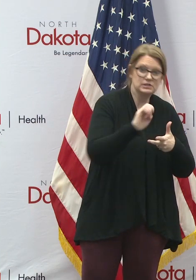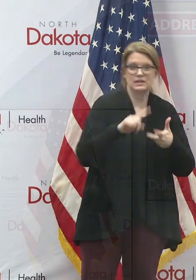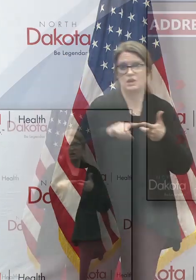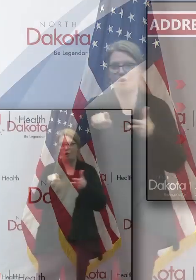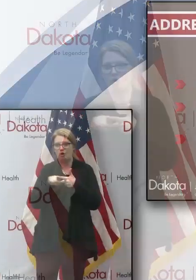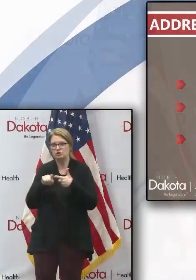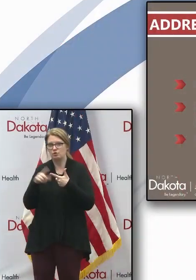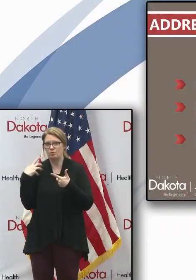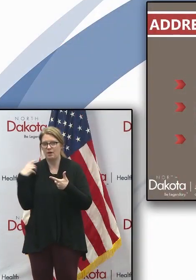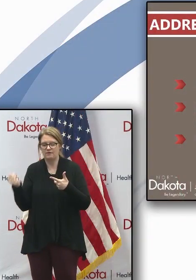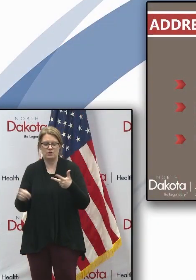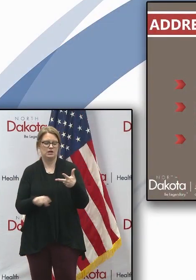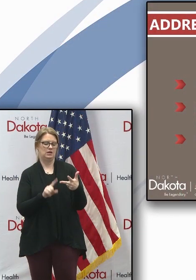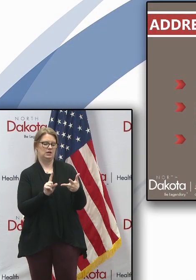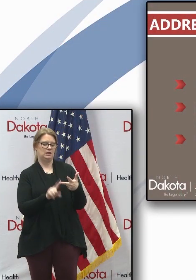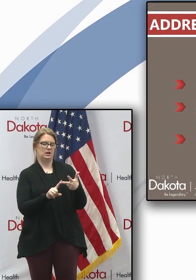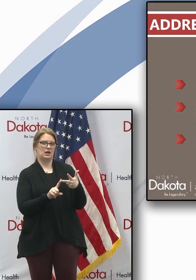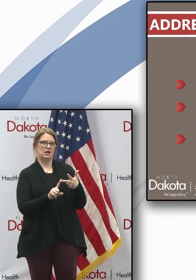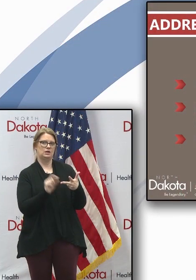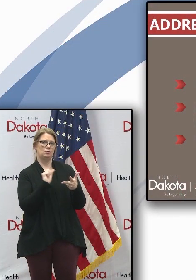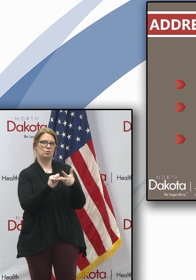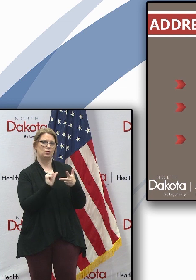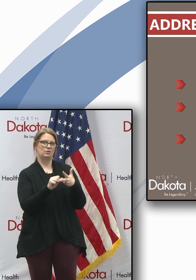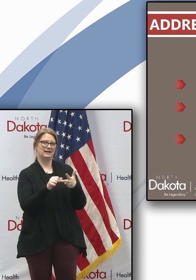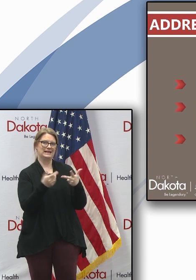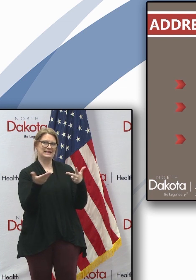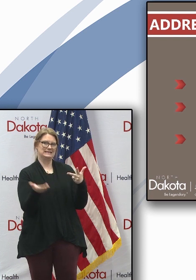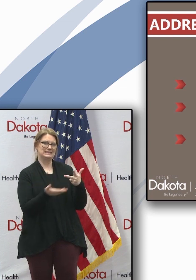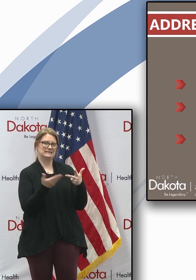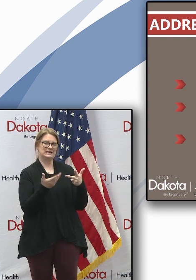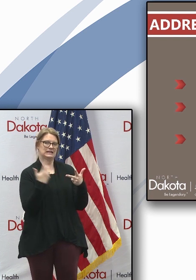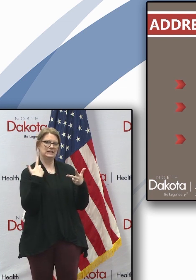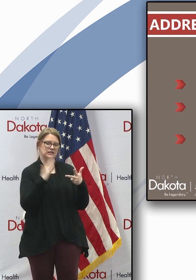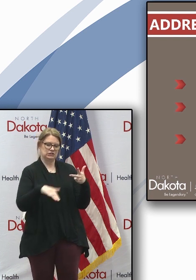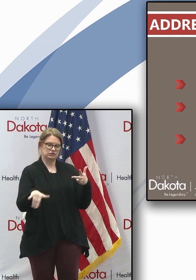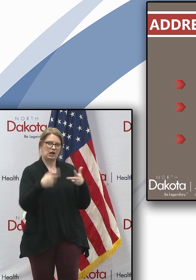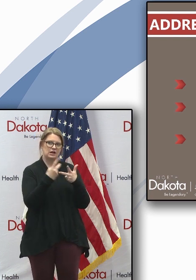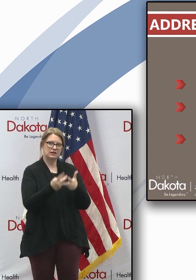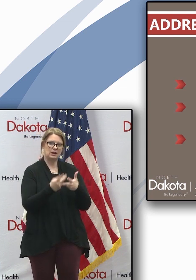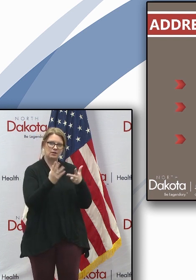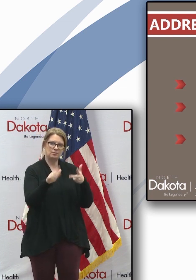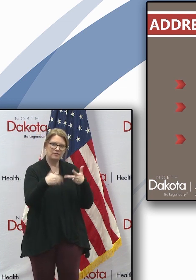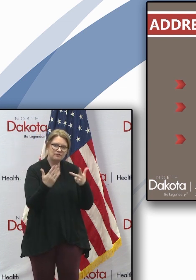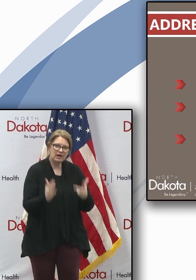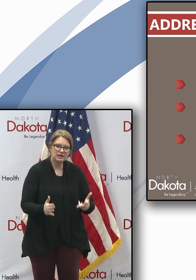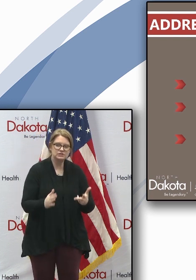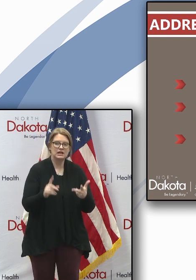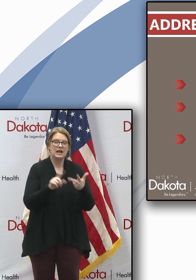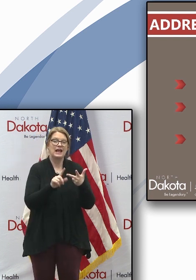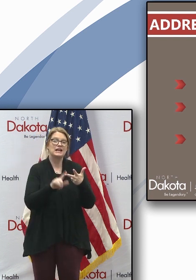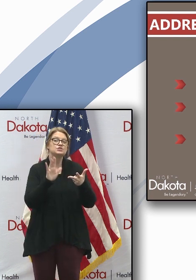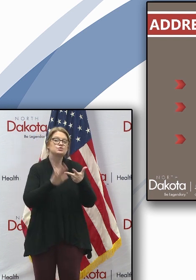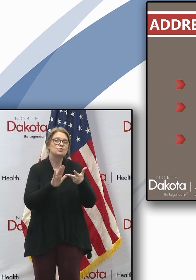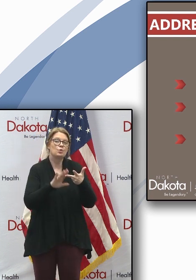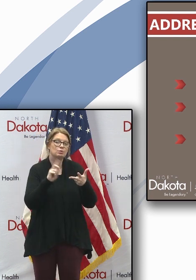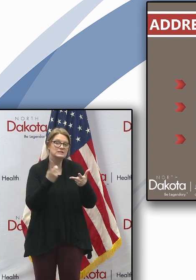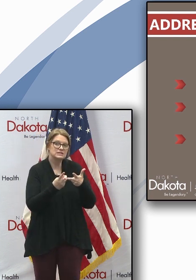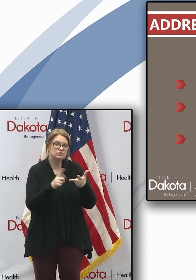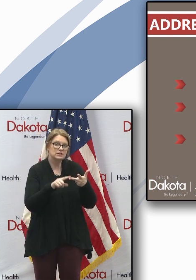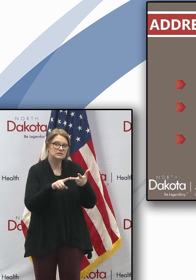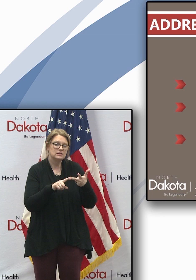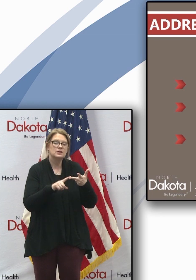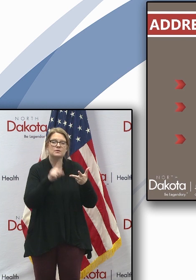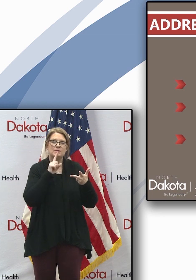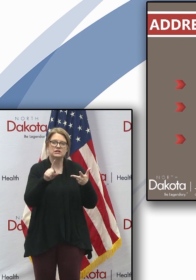the recovery. And coordinating with existing childcare providers and participating school districts to ensure adequate childcare